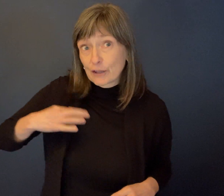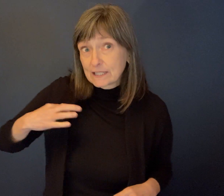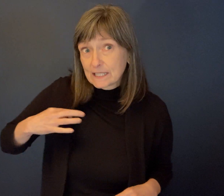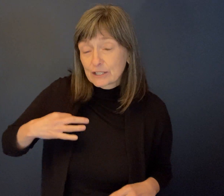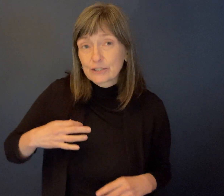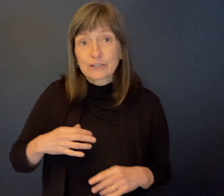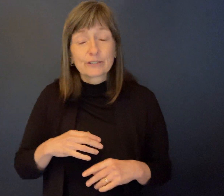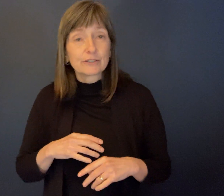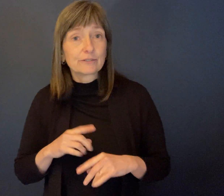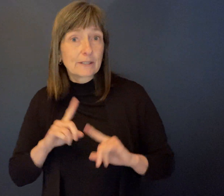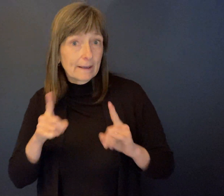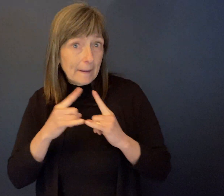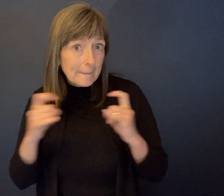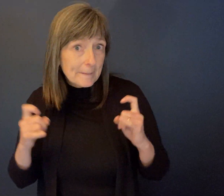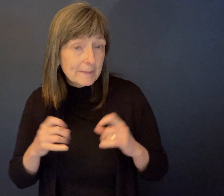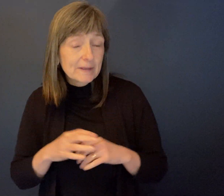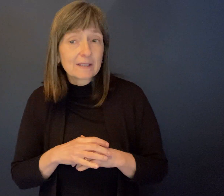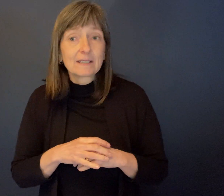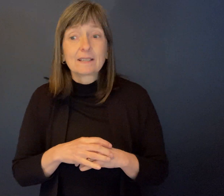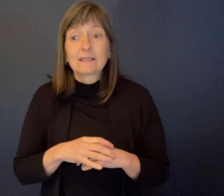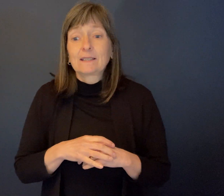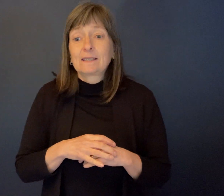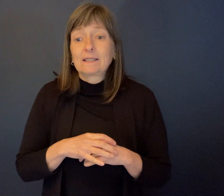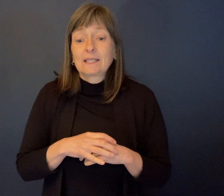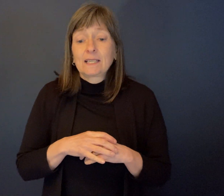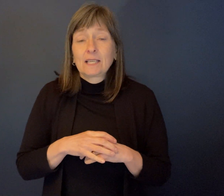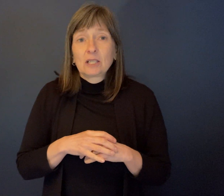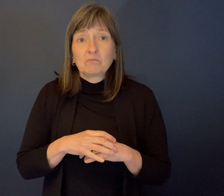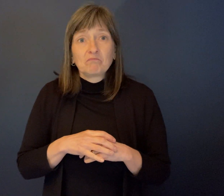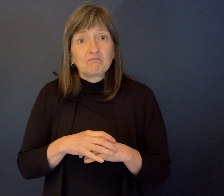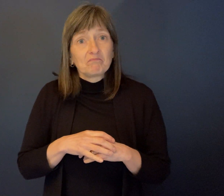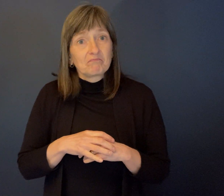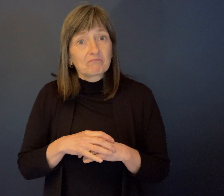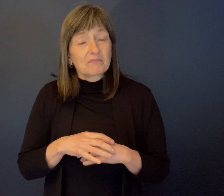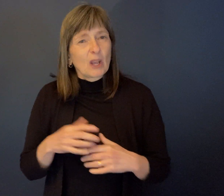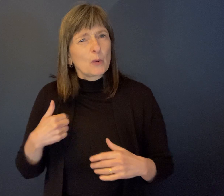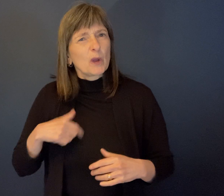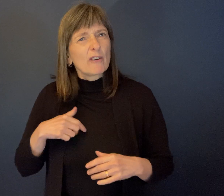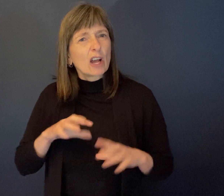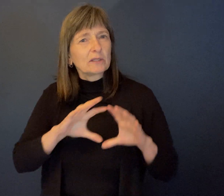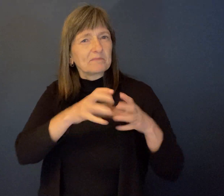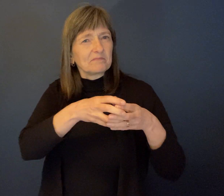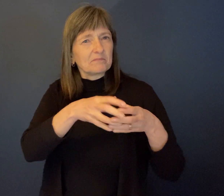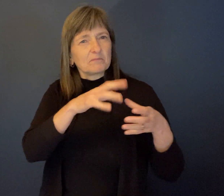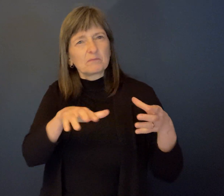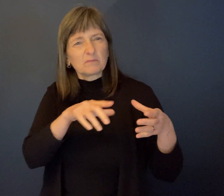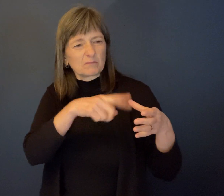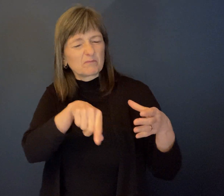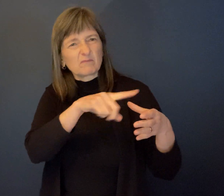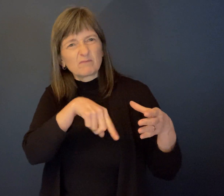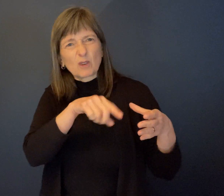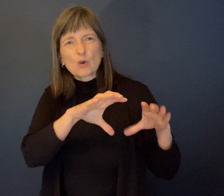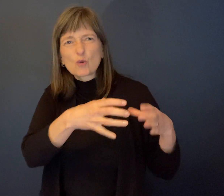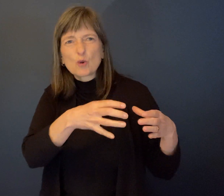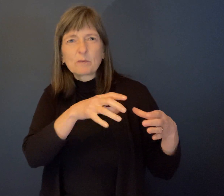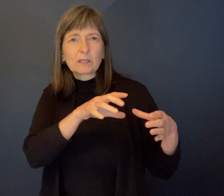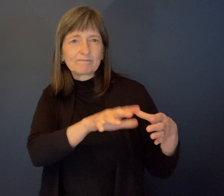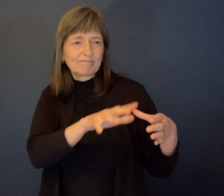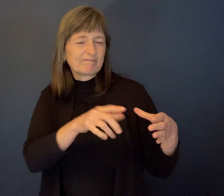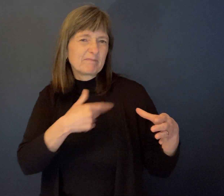Camp. And we had, we were on a ward, I would say there was probably about 24 of us on